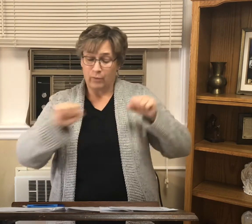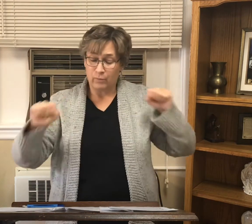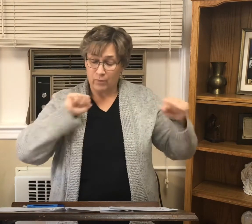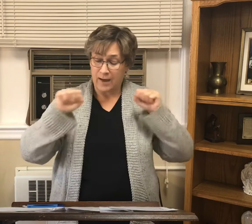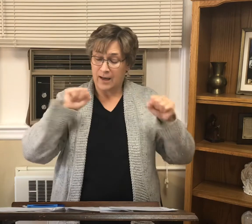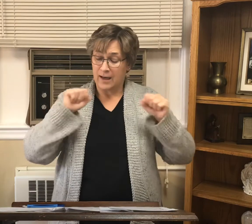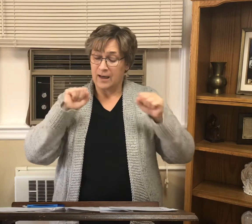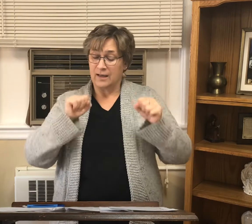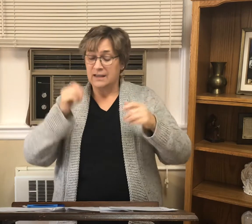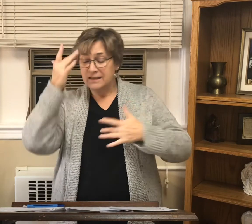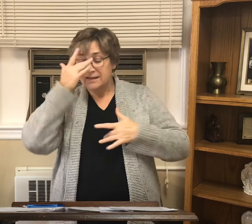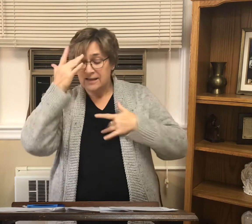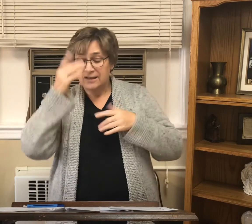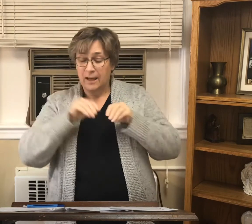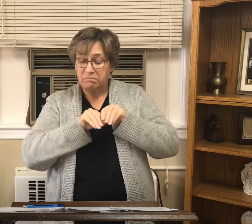famines and plagues